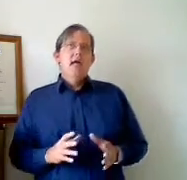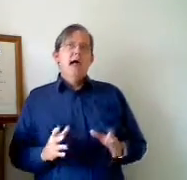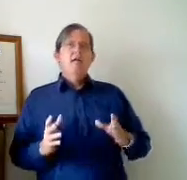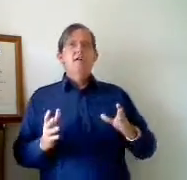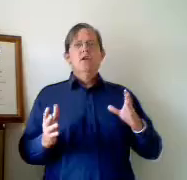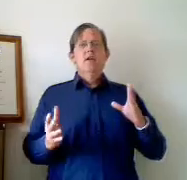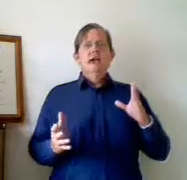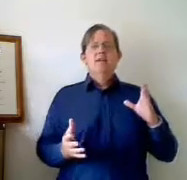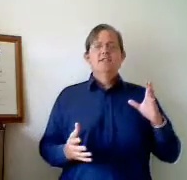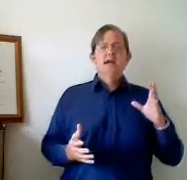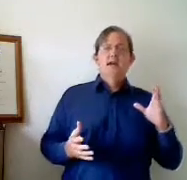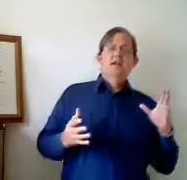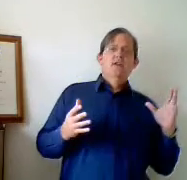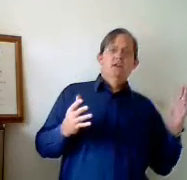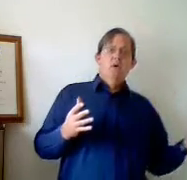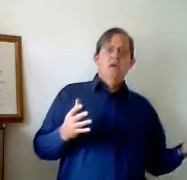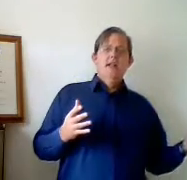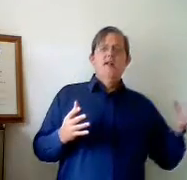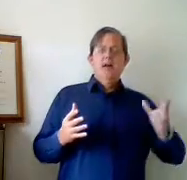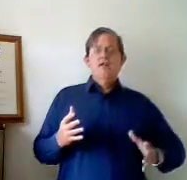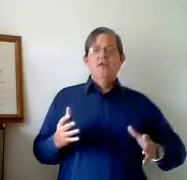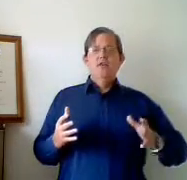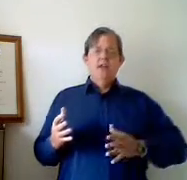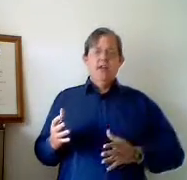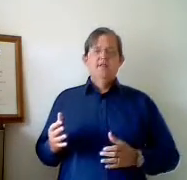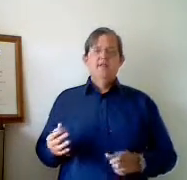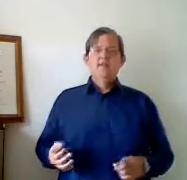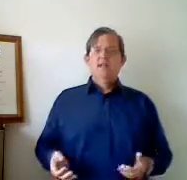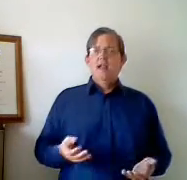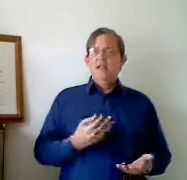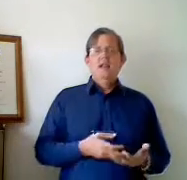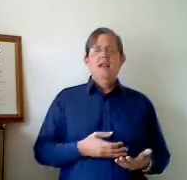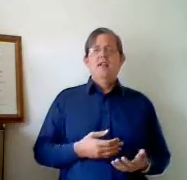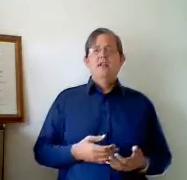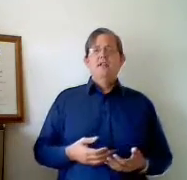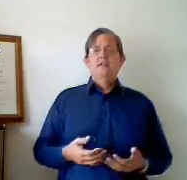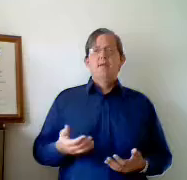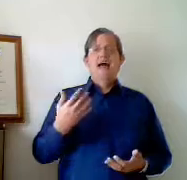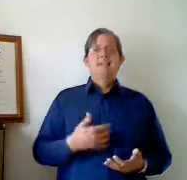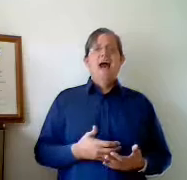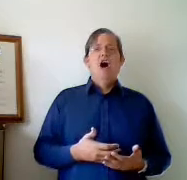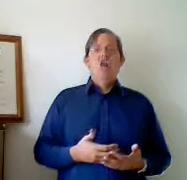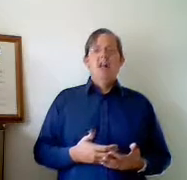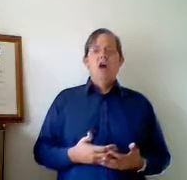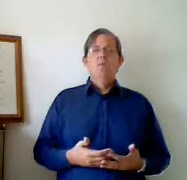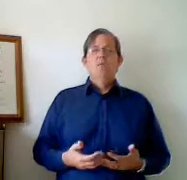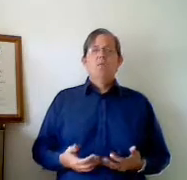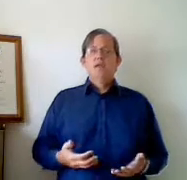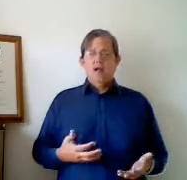After you have said good morning, good afternoon or good evening, indicated to the company's name and asked how you can help, the